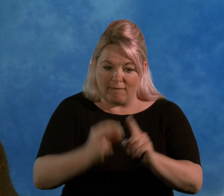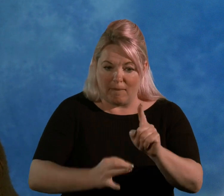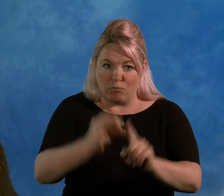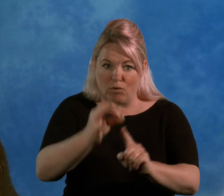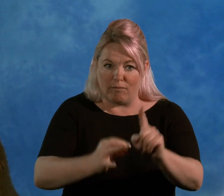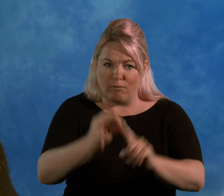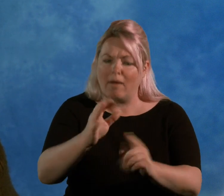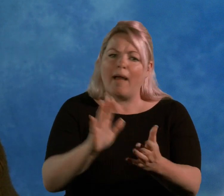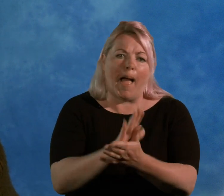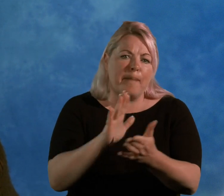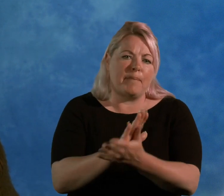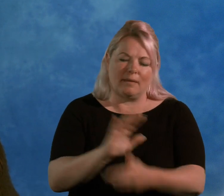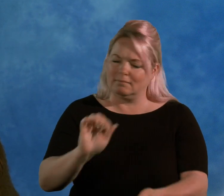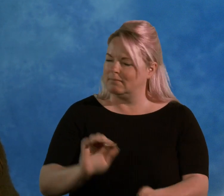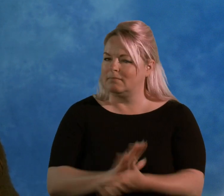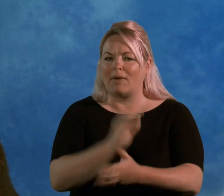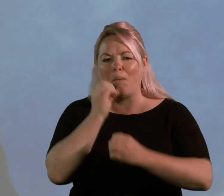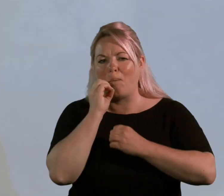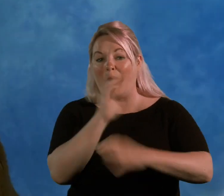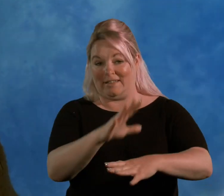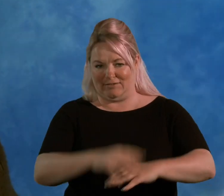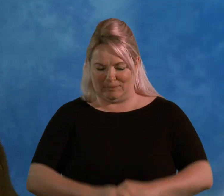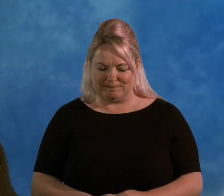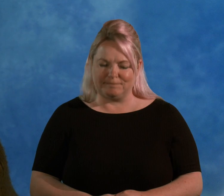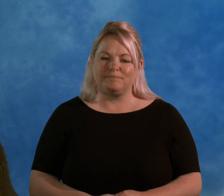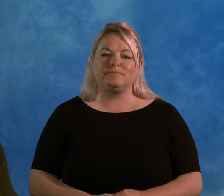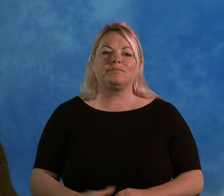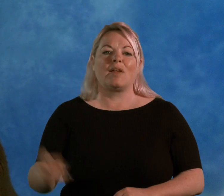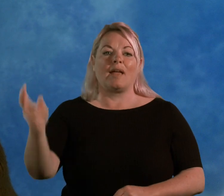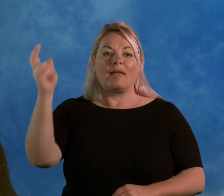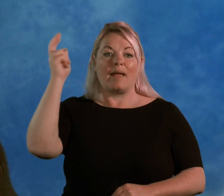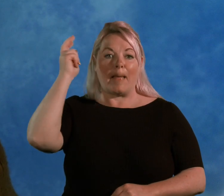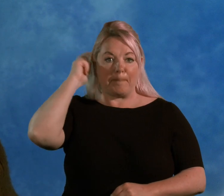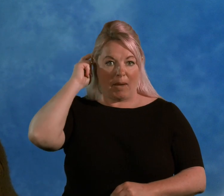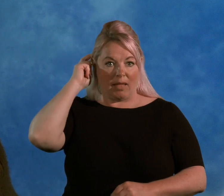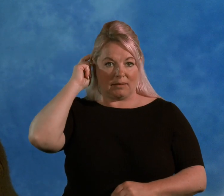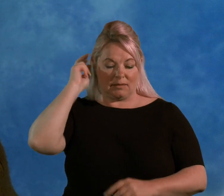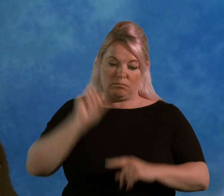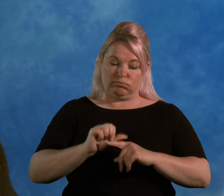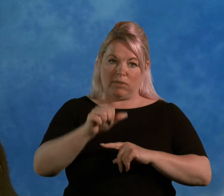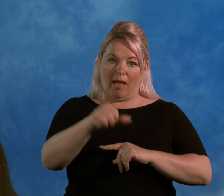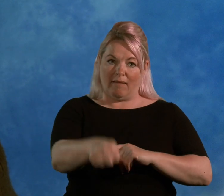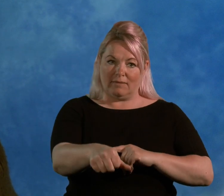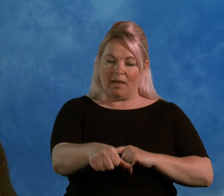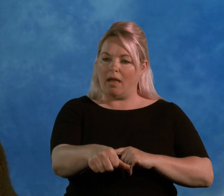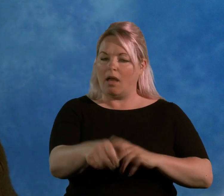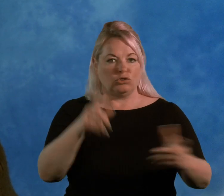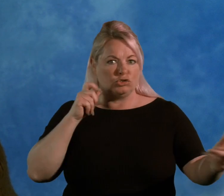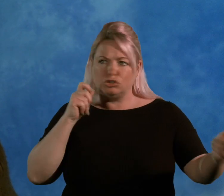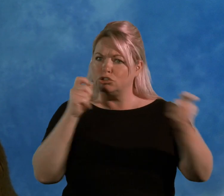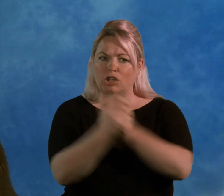very happy and pleased. I think it's wonderful. Since having the implant, everything's changed, everything's changed